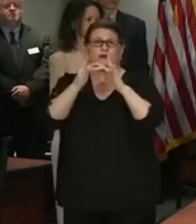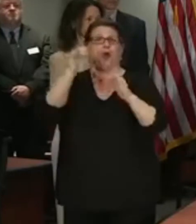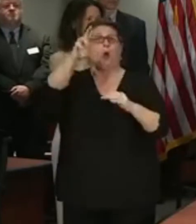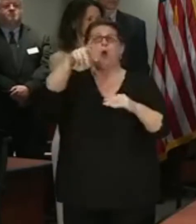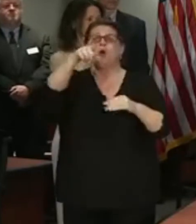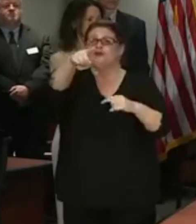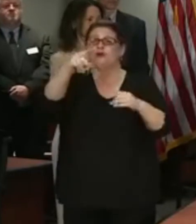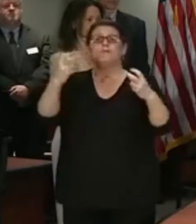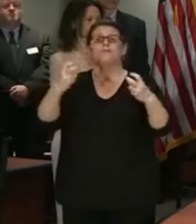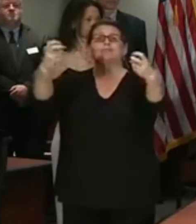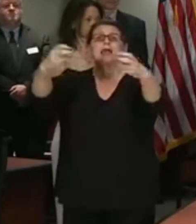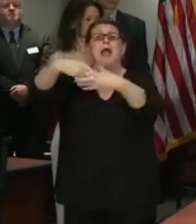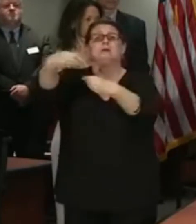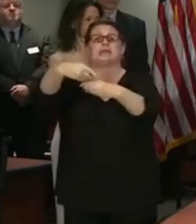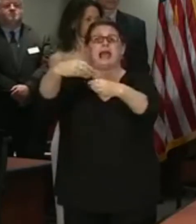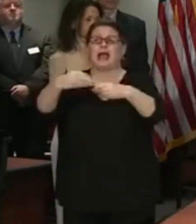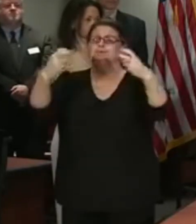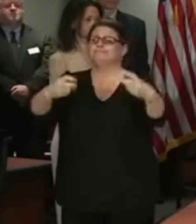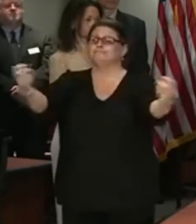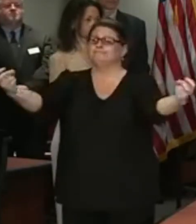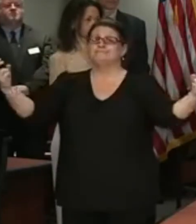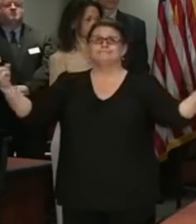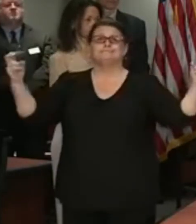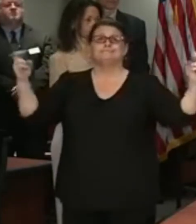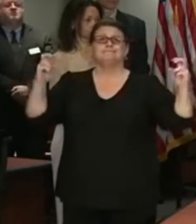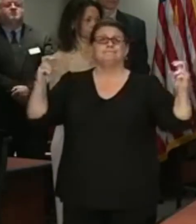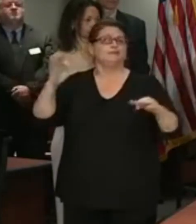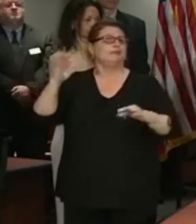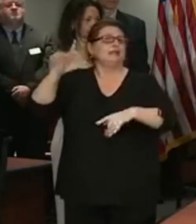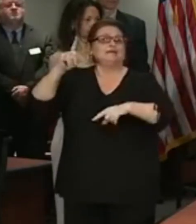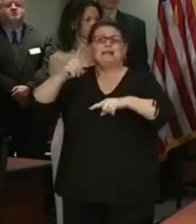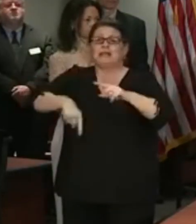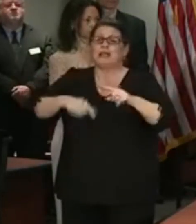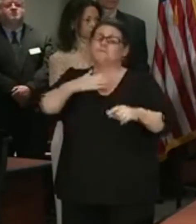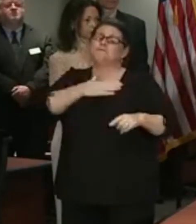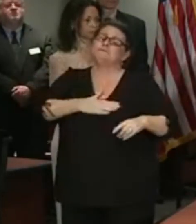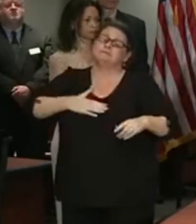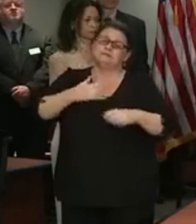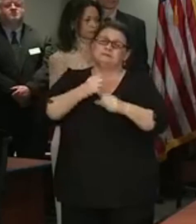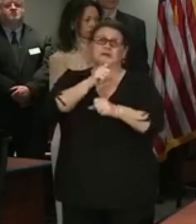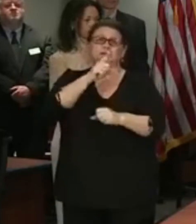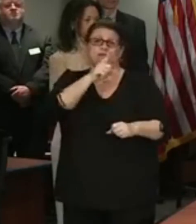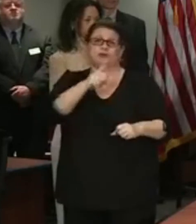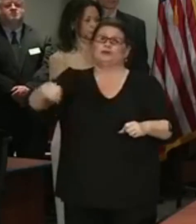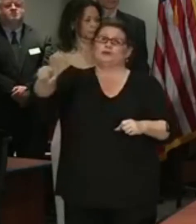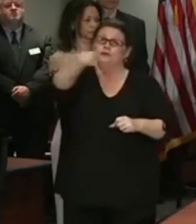they can, and if they can't do those, please provide for that social distancing in the church.